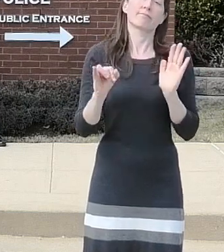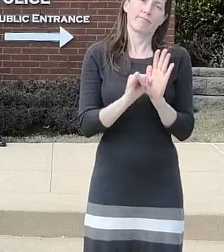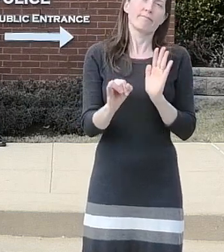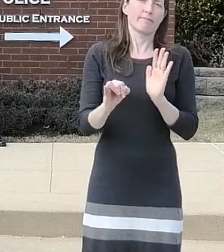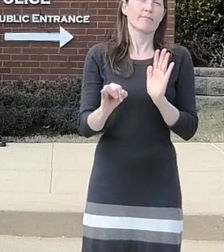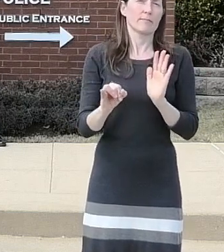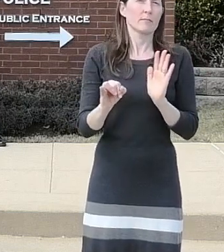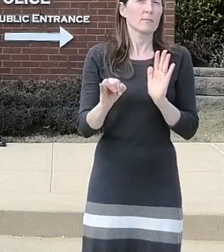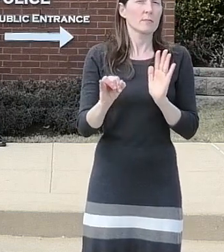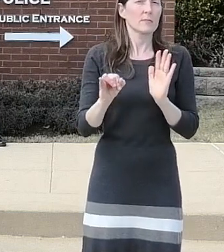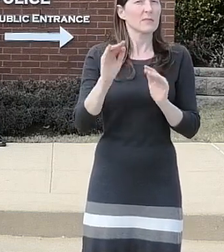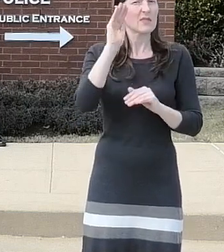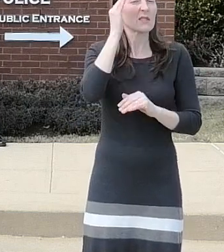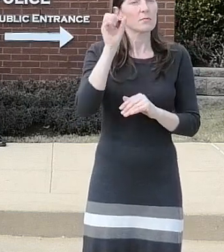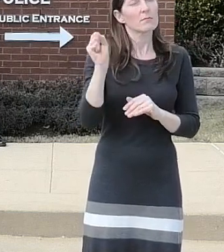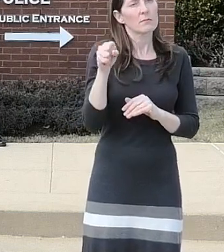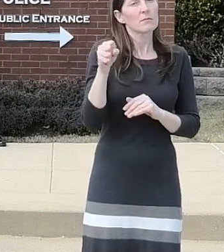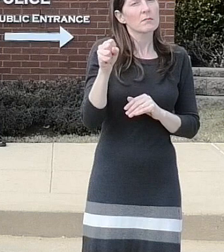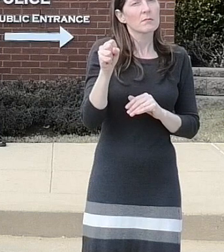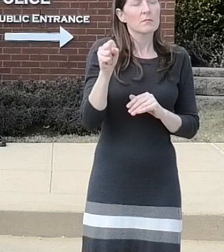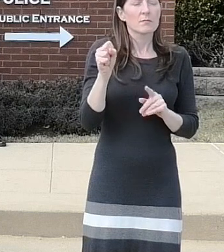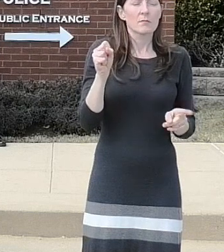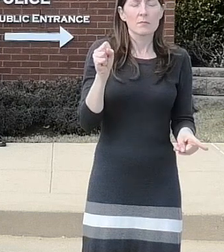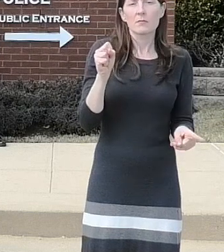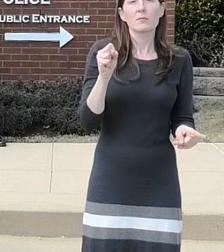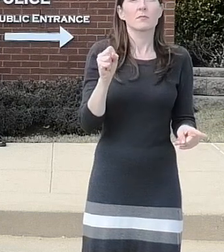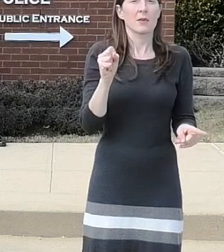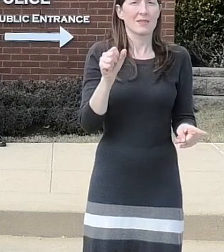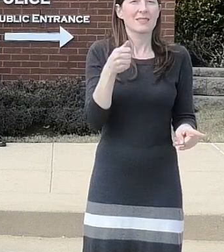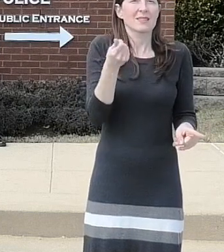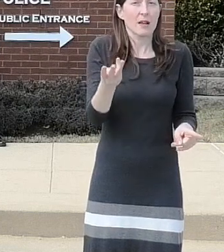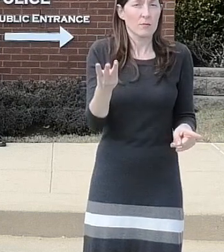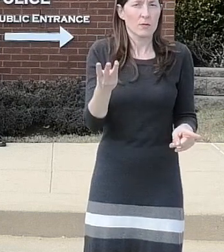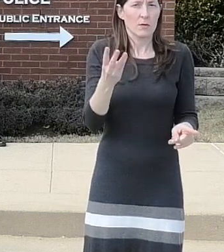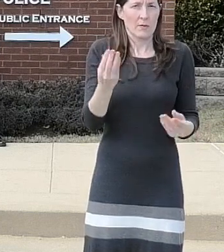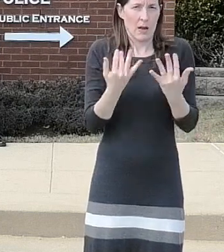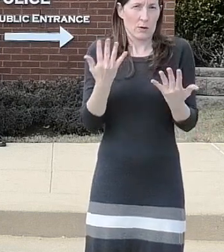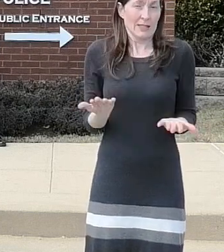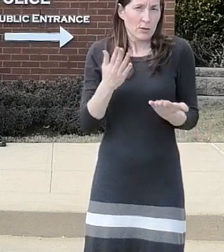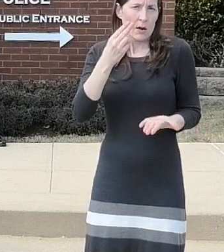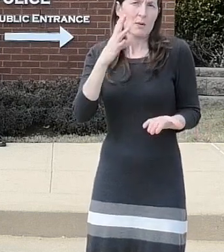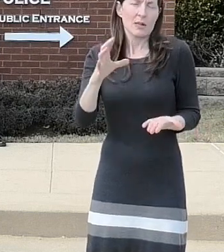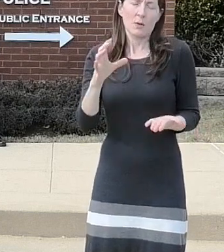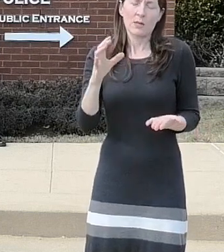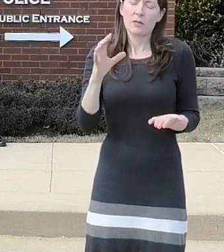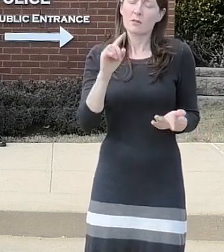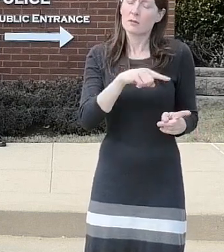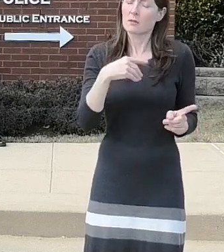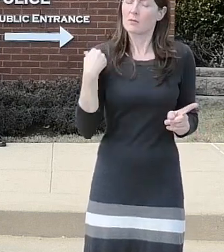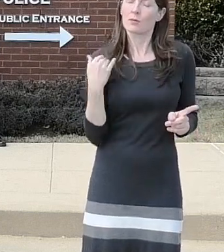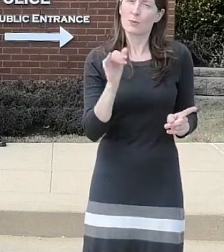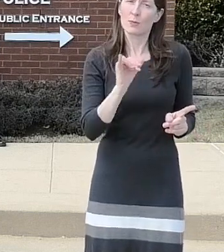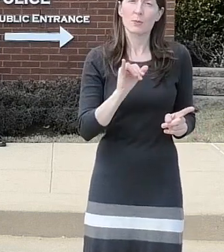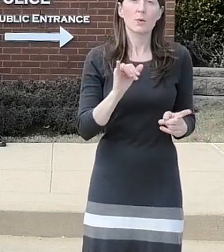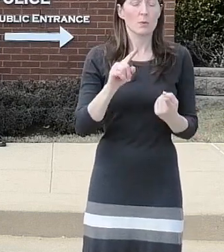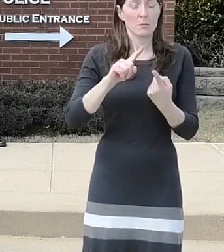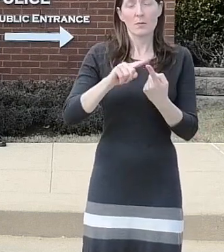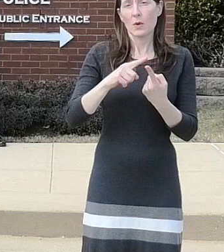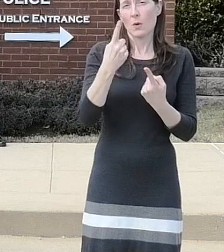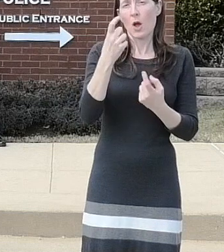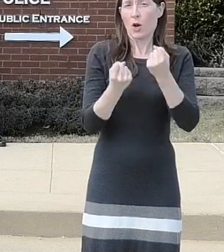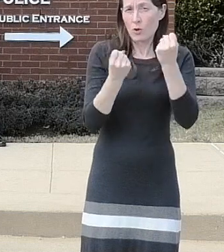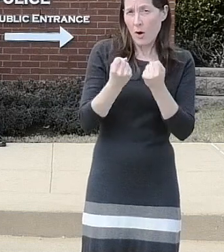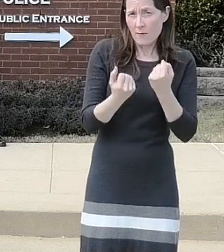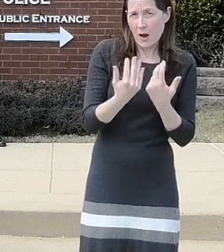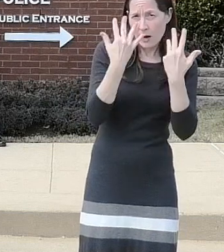as likely linked to five fires within howard county of note one car fire on country lane in